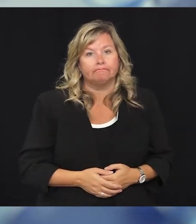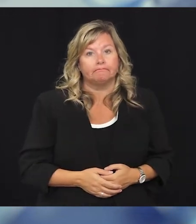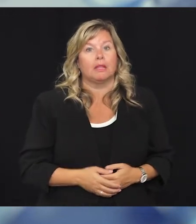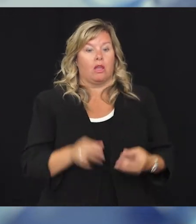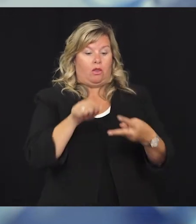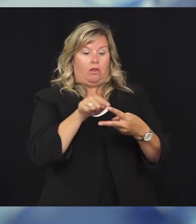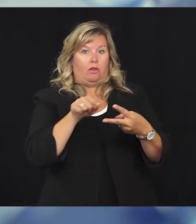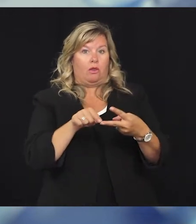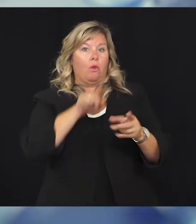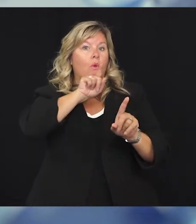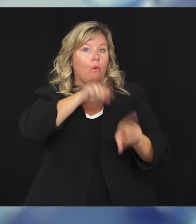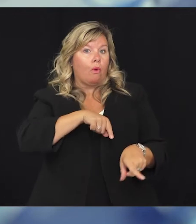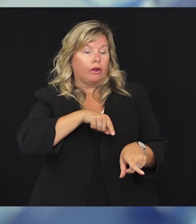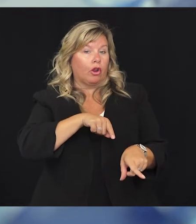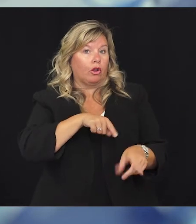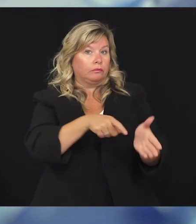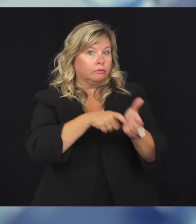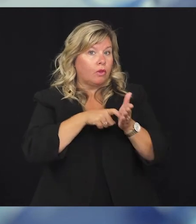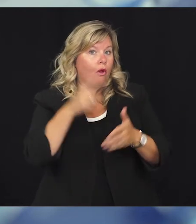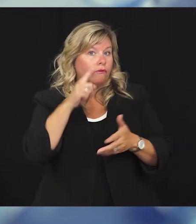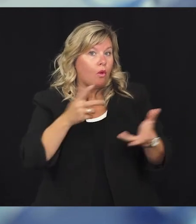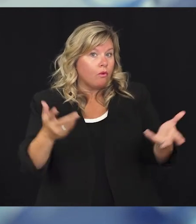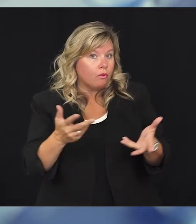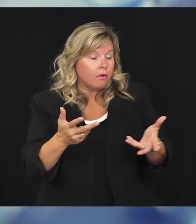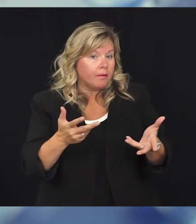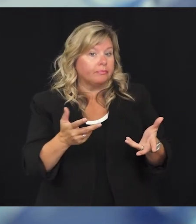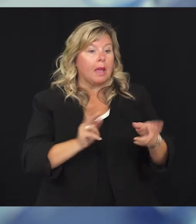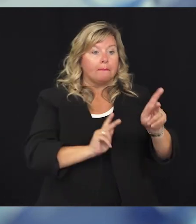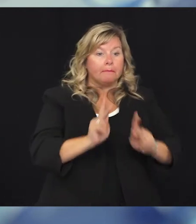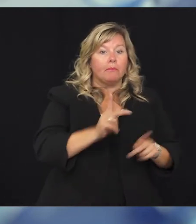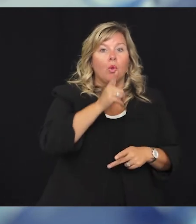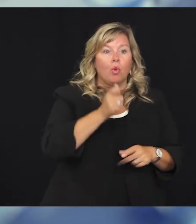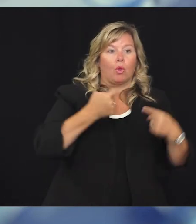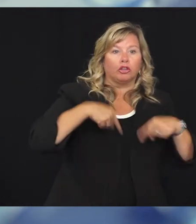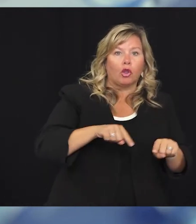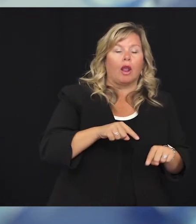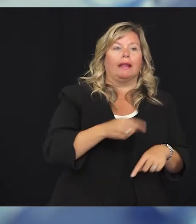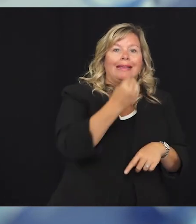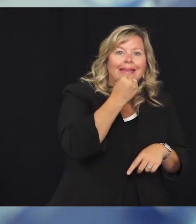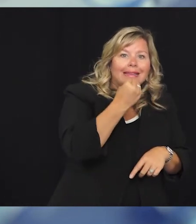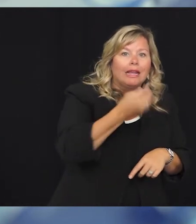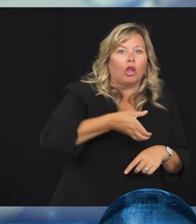this order shall not apply to the following persons, persons in the act of eating or drinking, persons